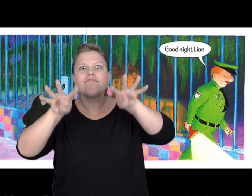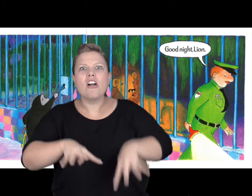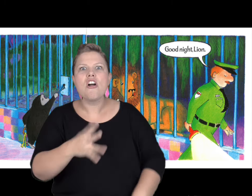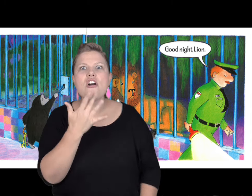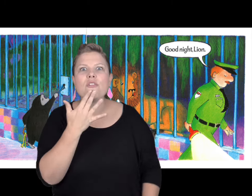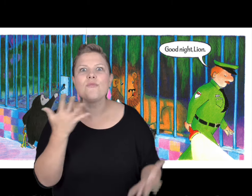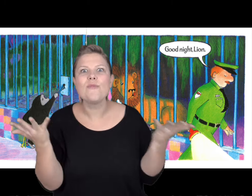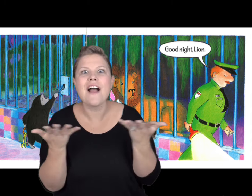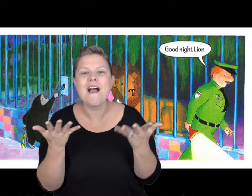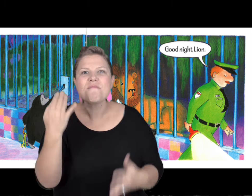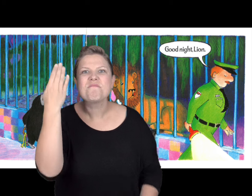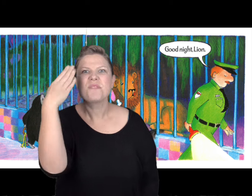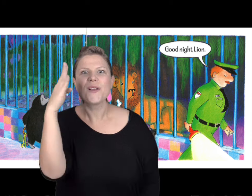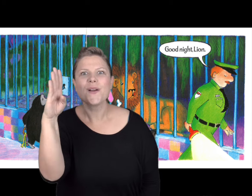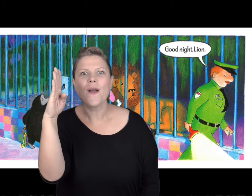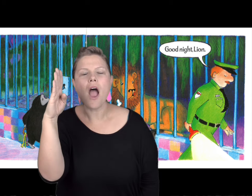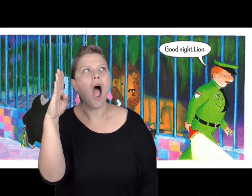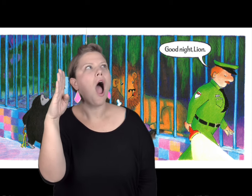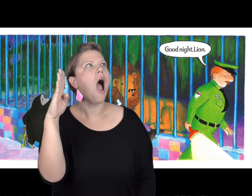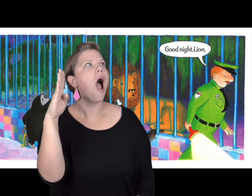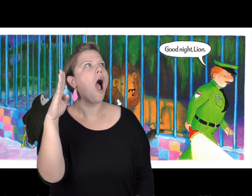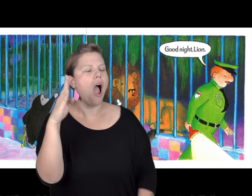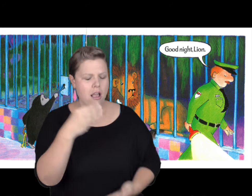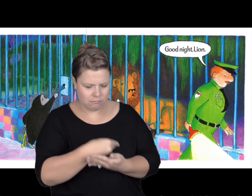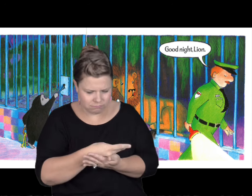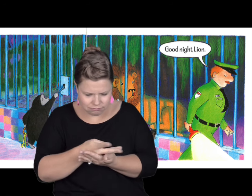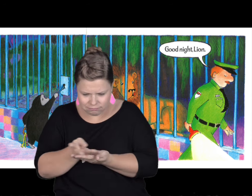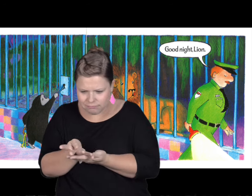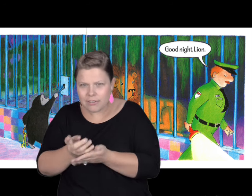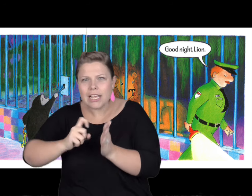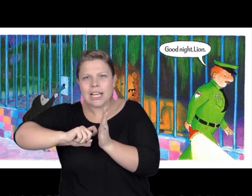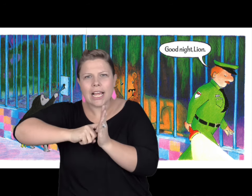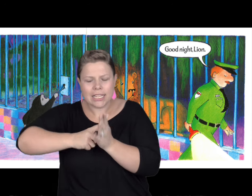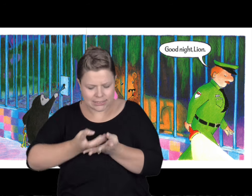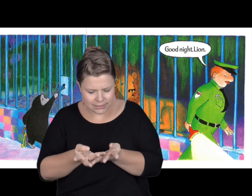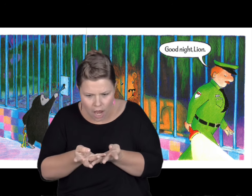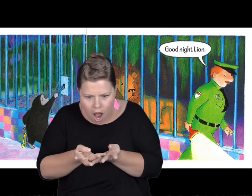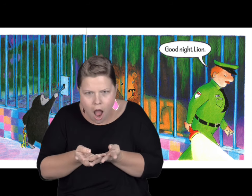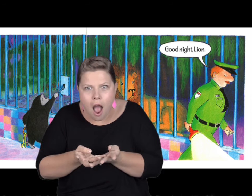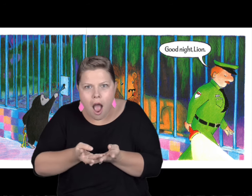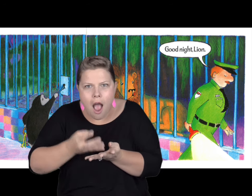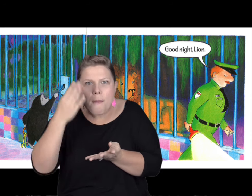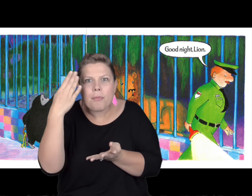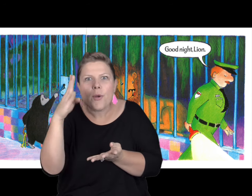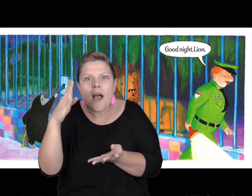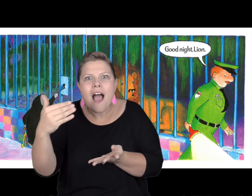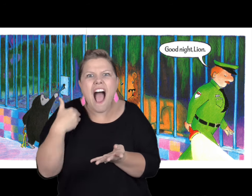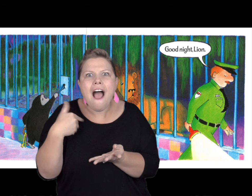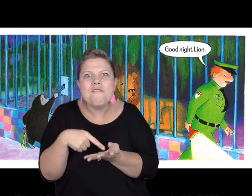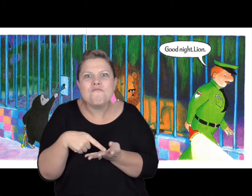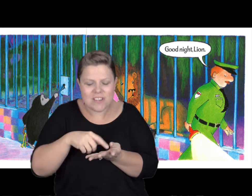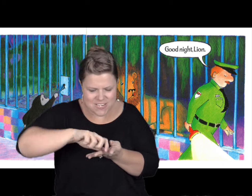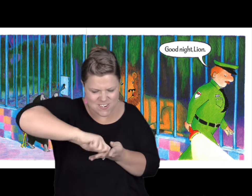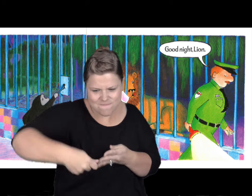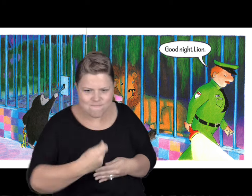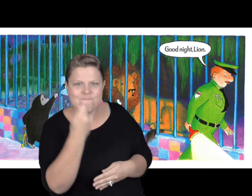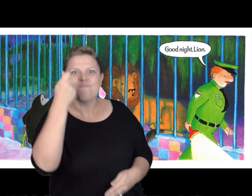looked at the cage. It was a blue cage. He looked down at his set of keys and found the blue key.